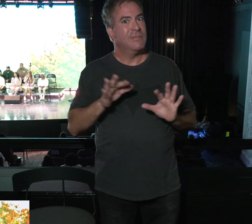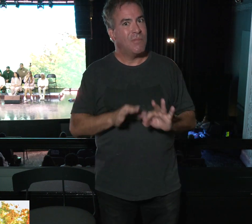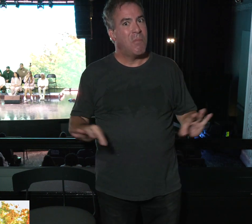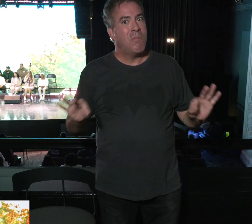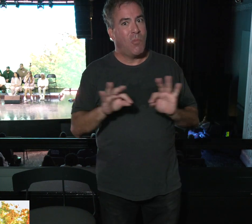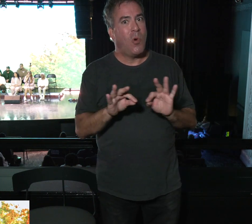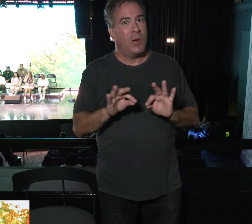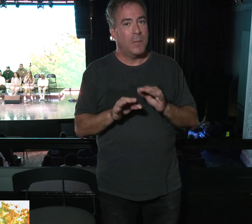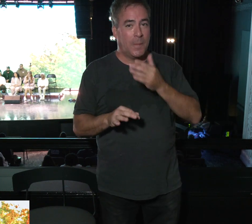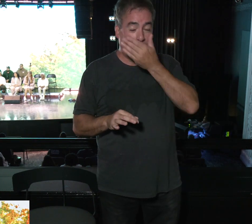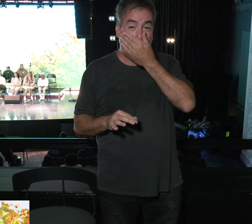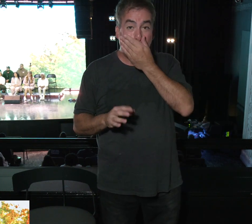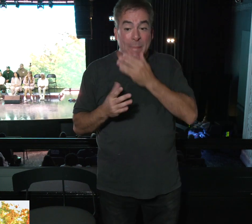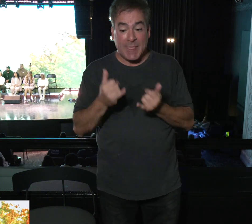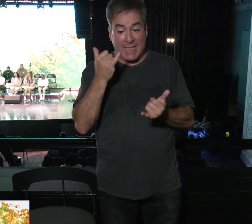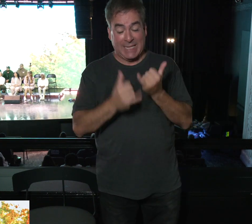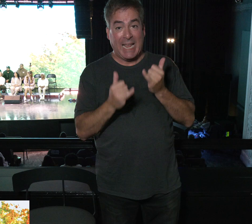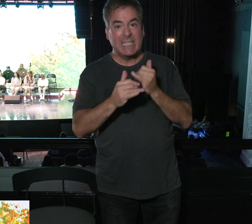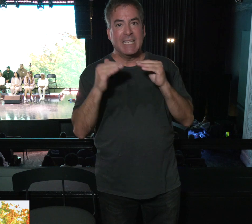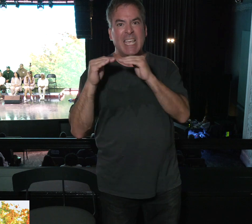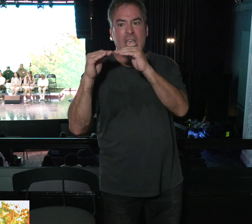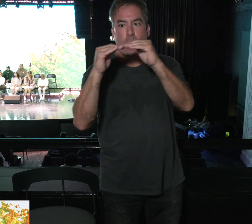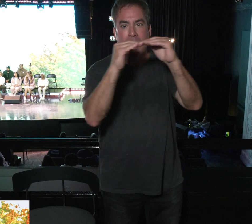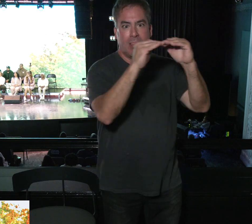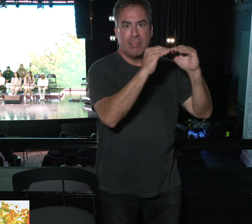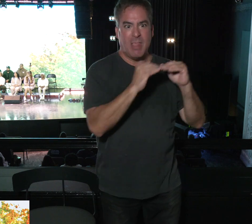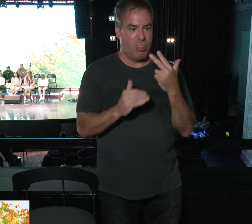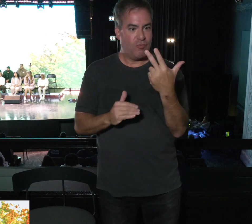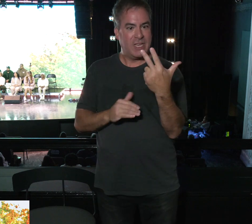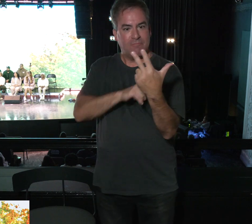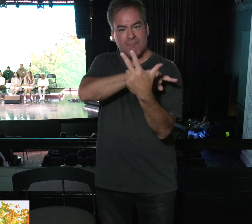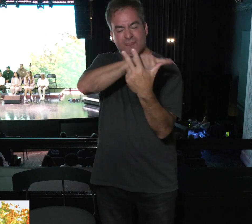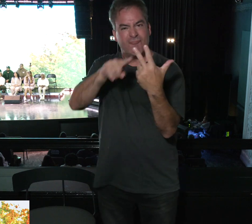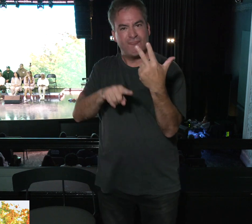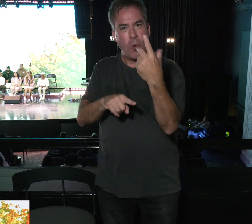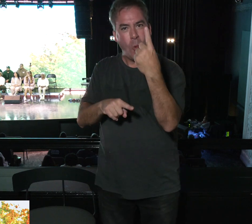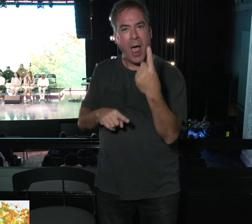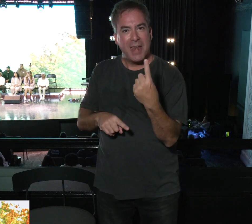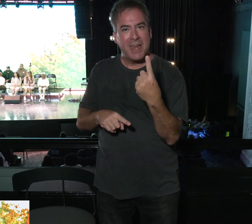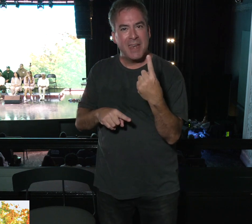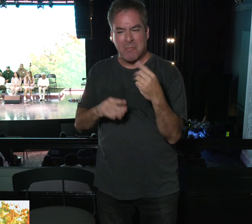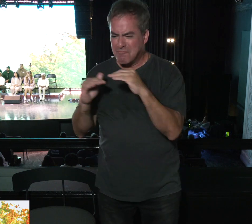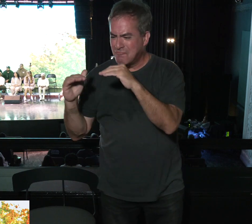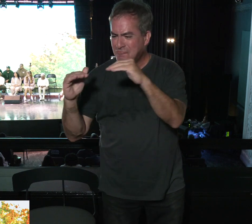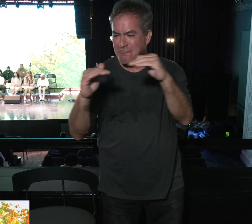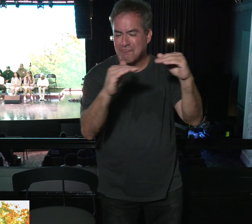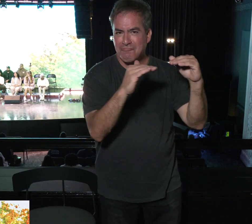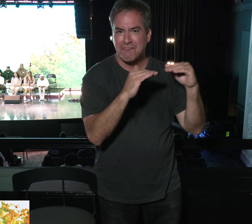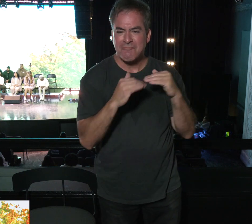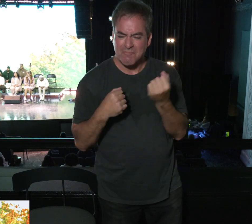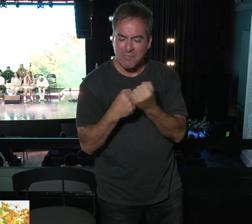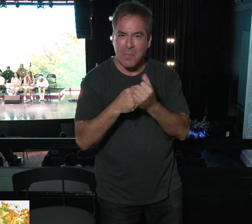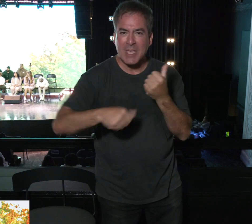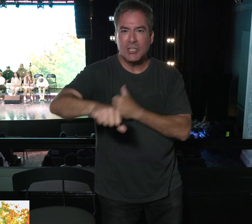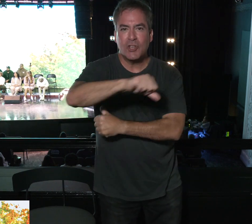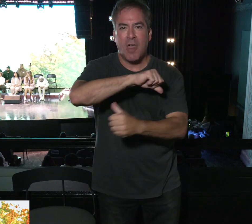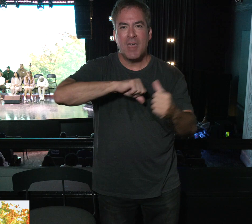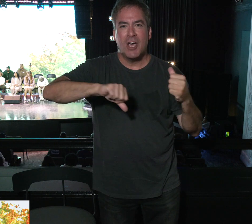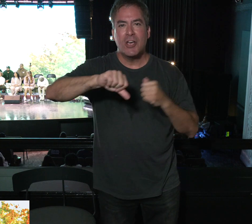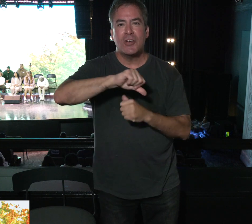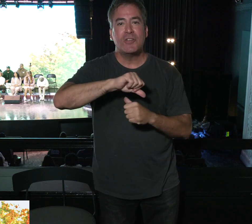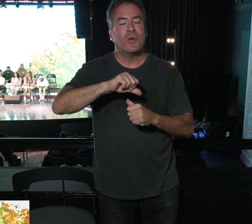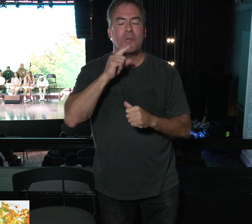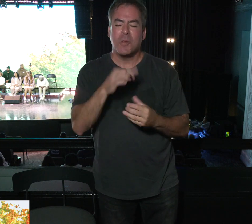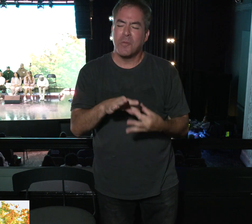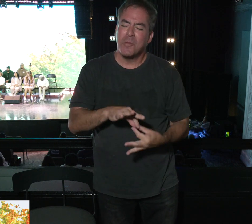Last but not least. They're equal. They work in harmony. They work with each other. And the